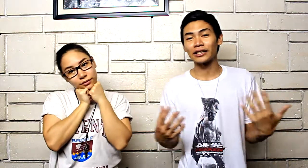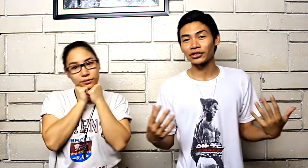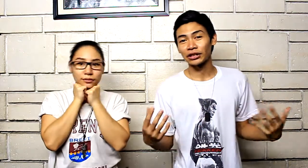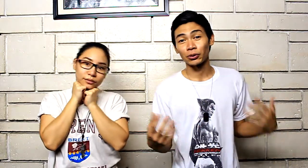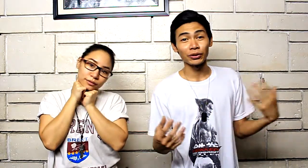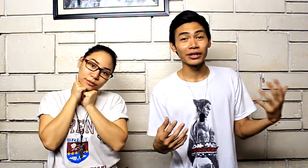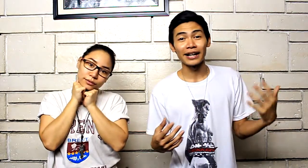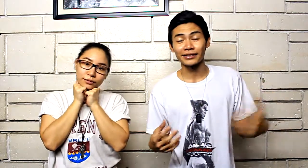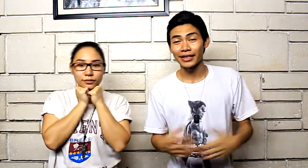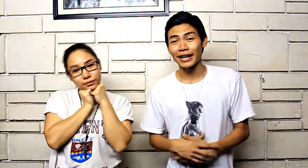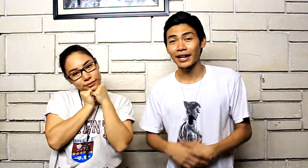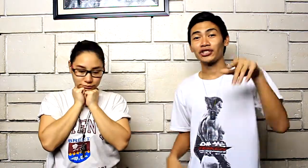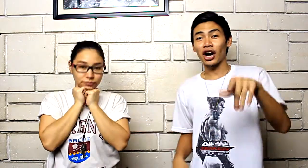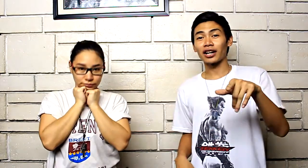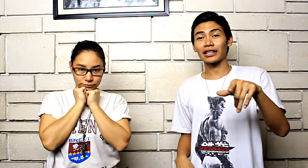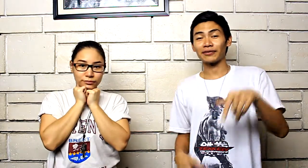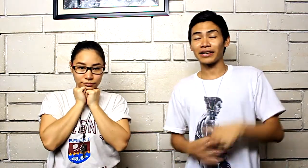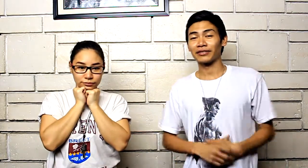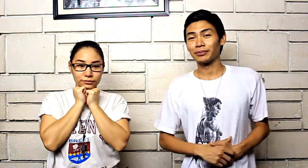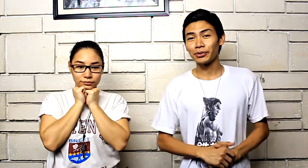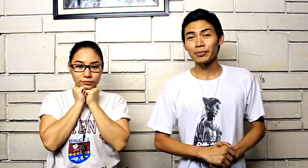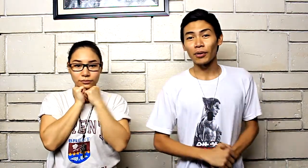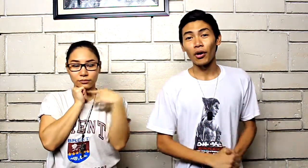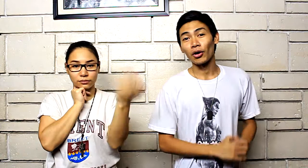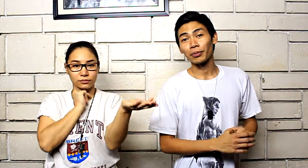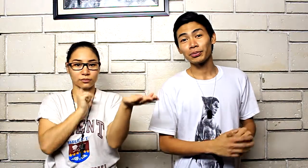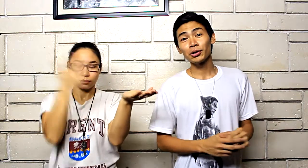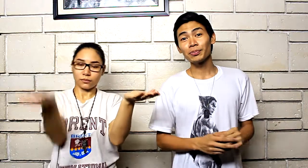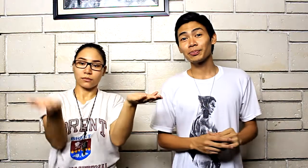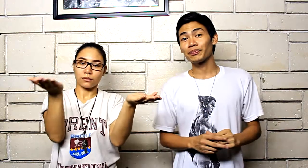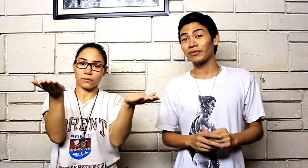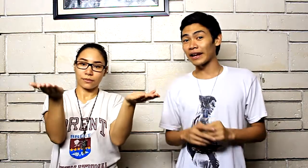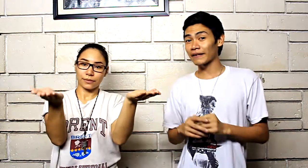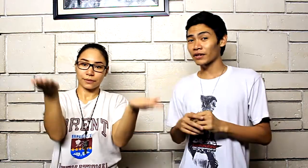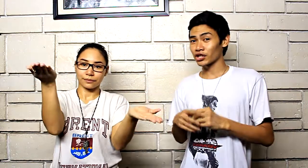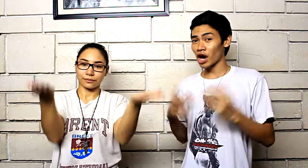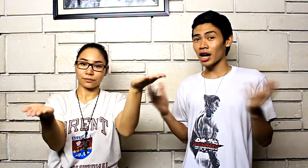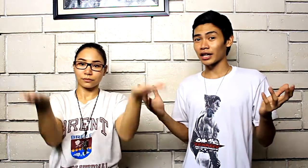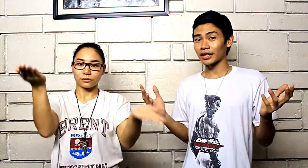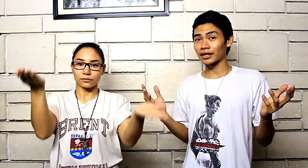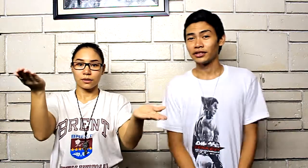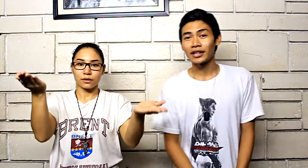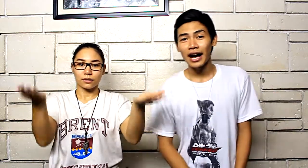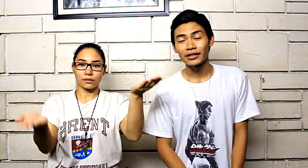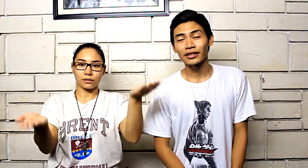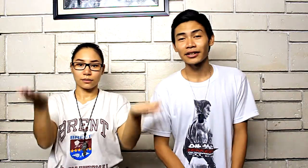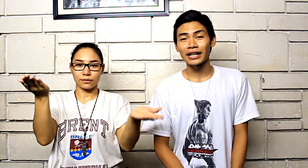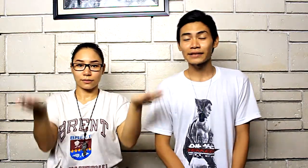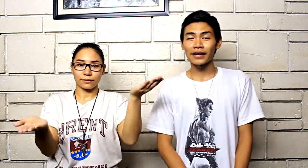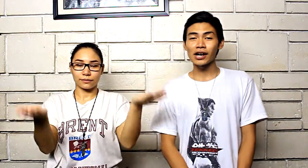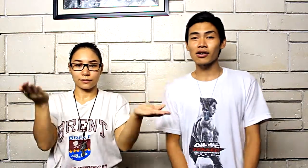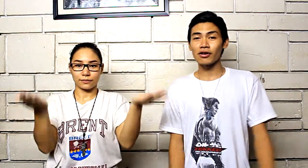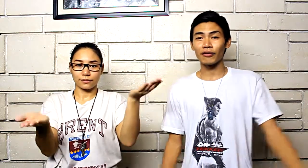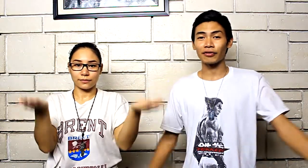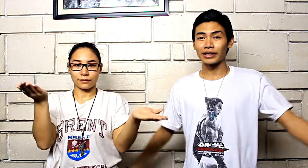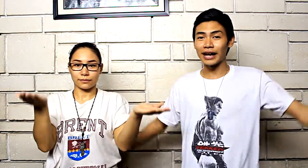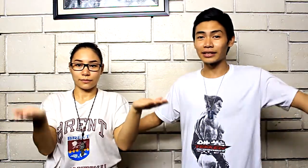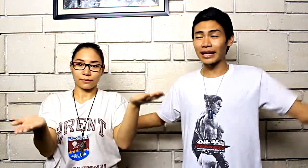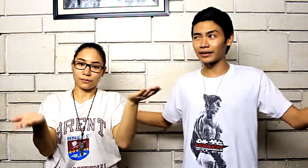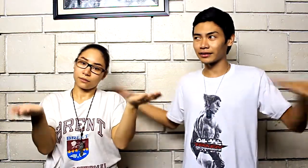interested in what you guys think chocolate flavored poop or poop flavored chocolate see you guys on the next video hopefully you guys like this